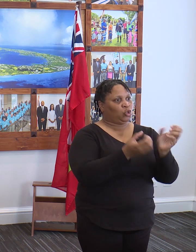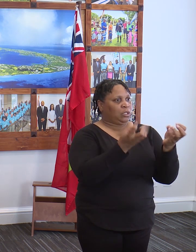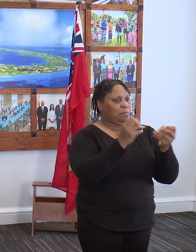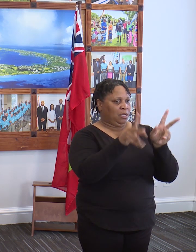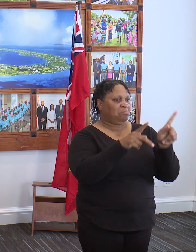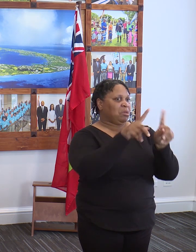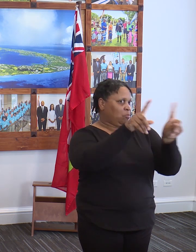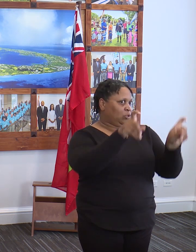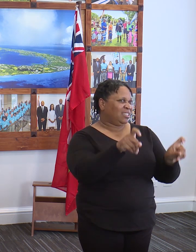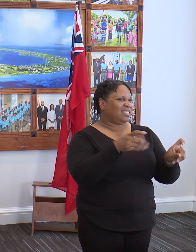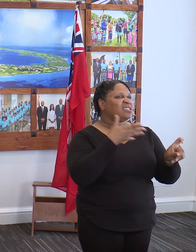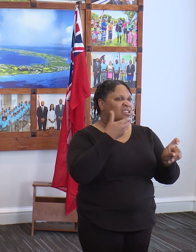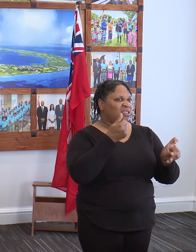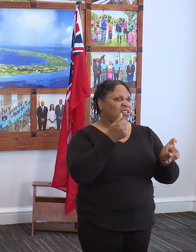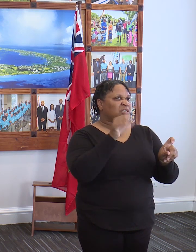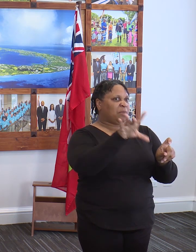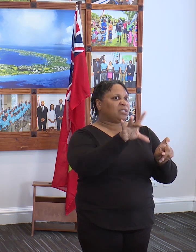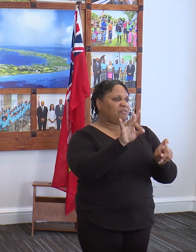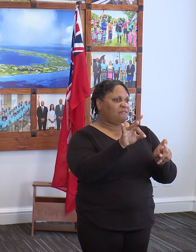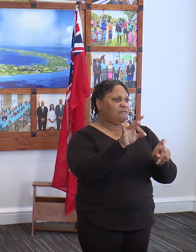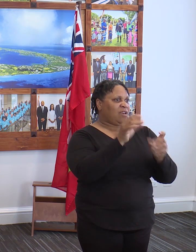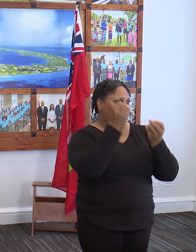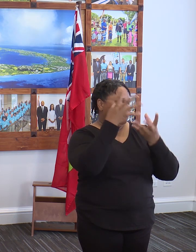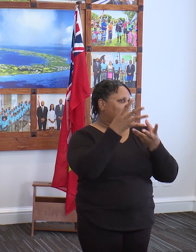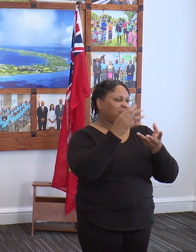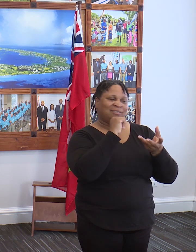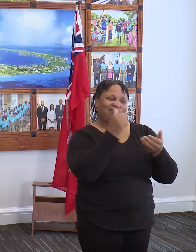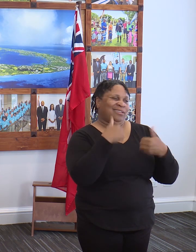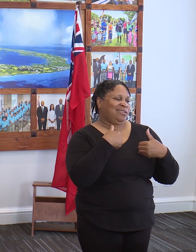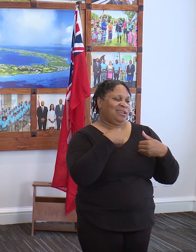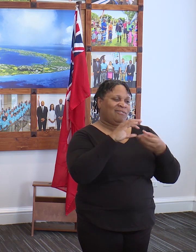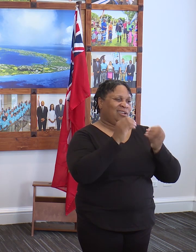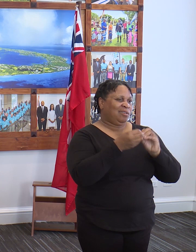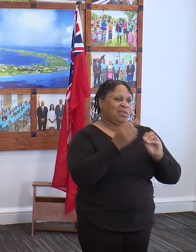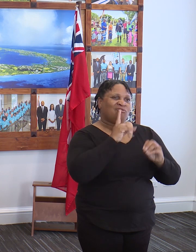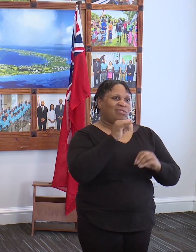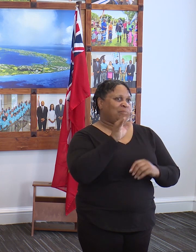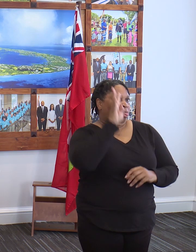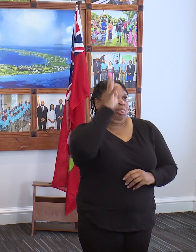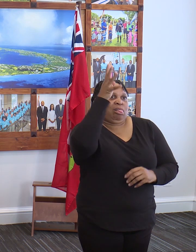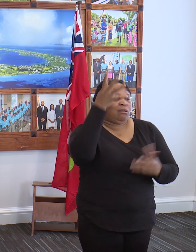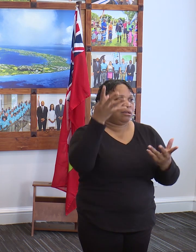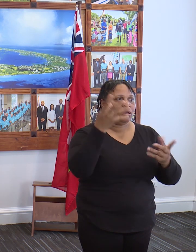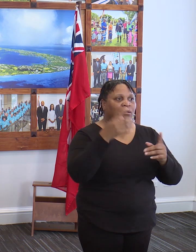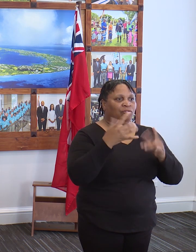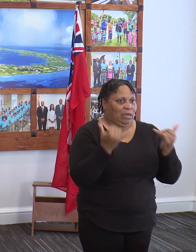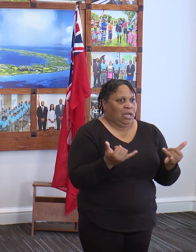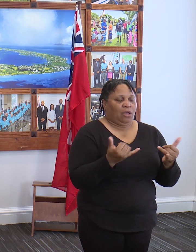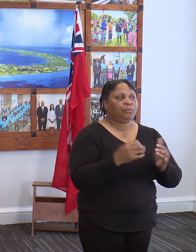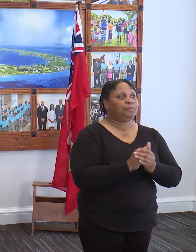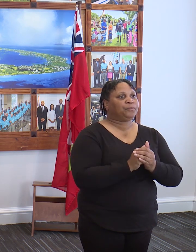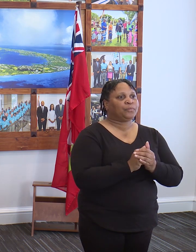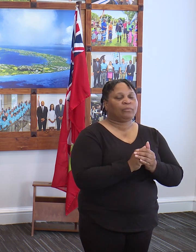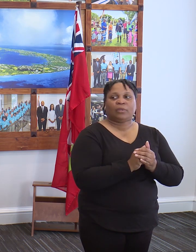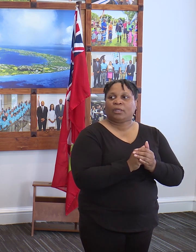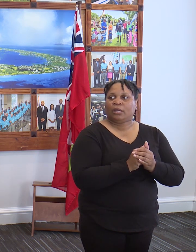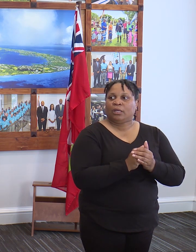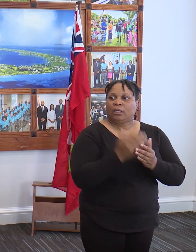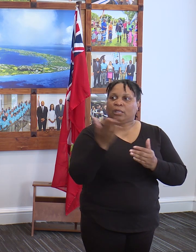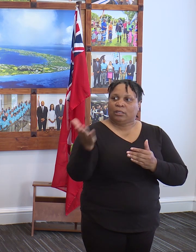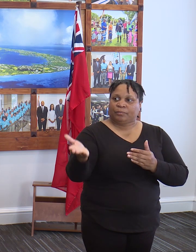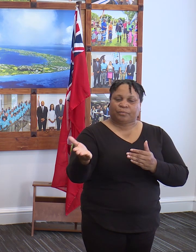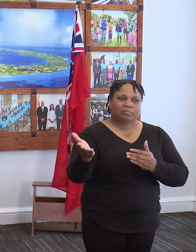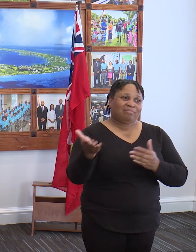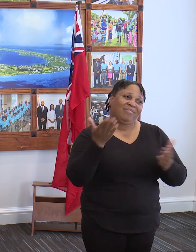so that's probably the best source of information, because I don't have the number and I would just be speaking from the top of my head. Sure. Also, I suppose